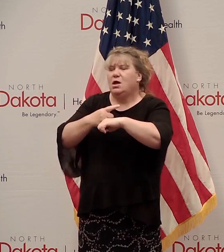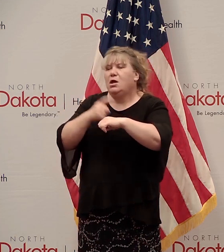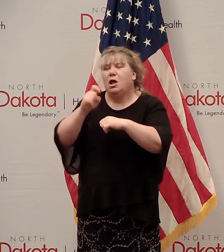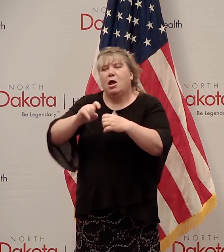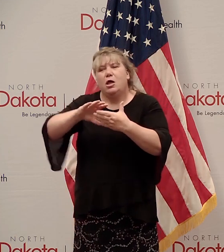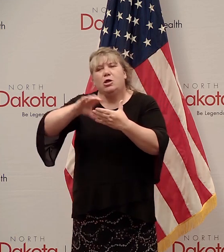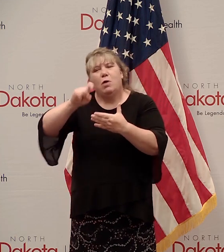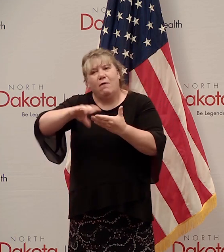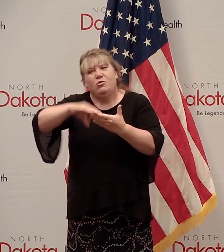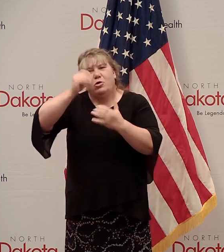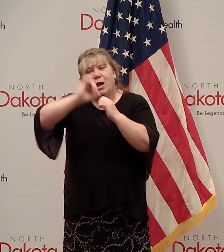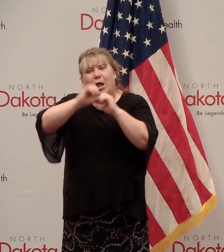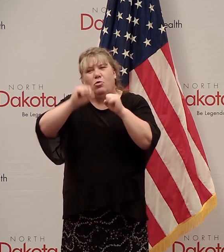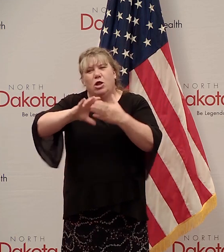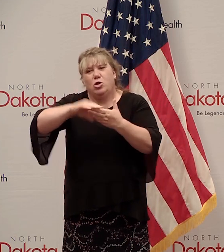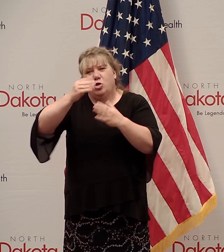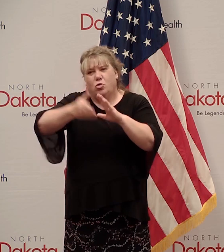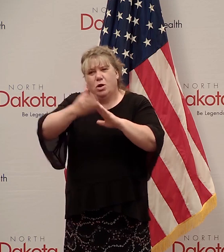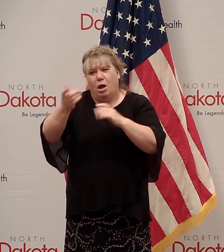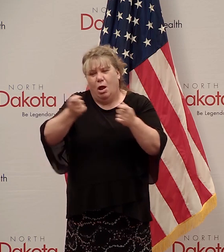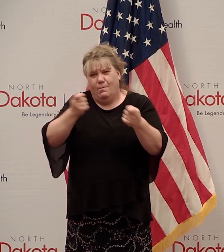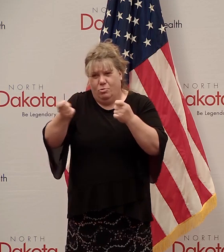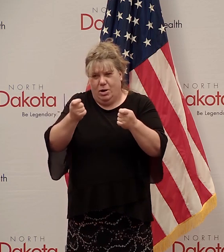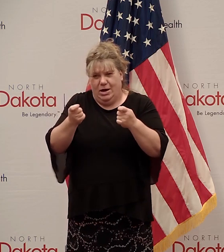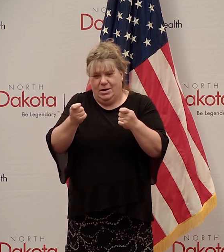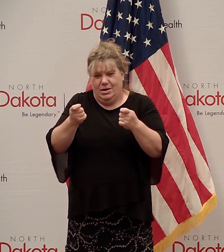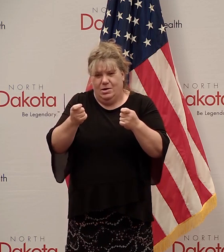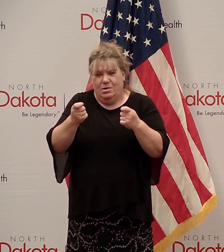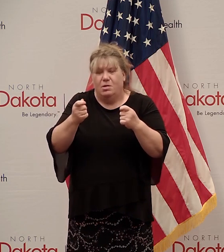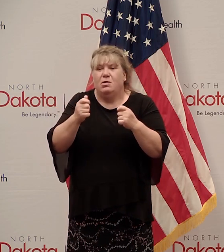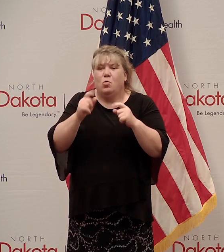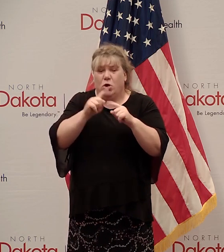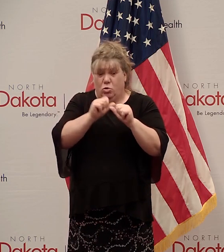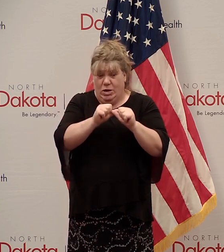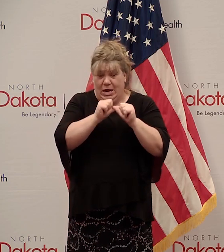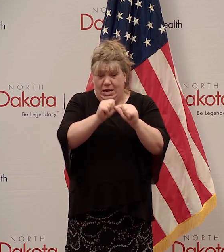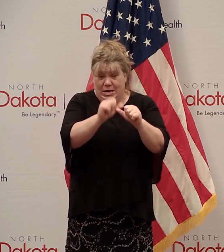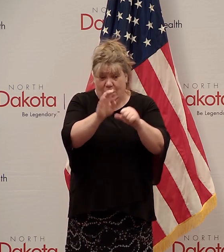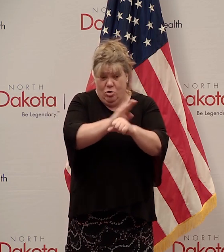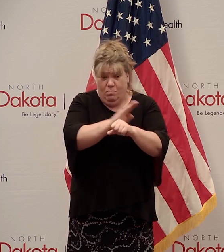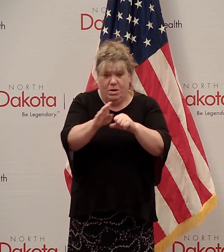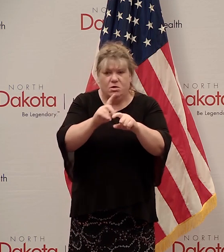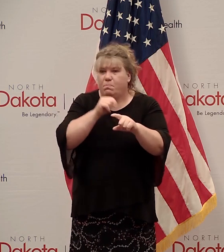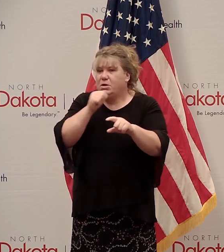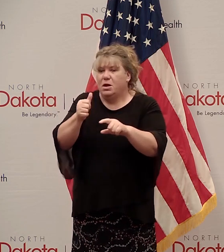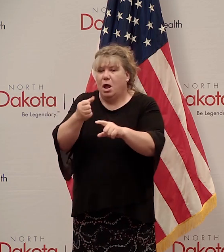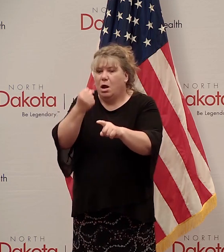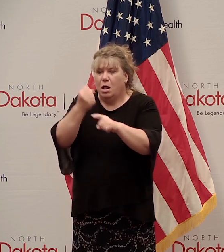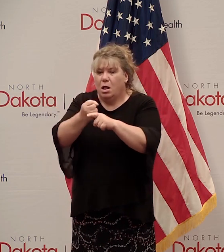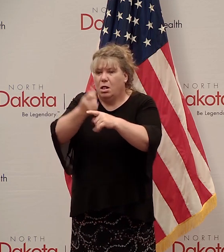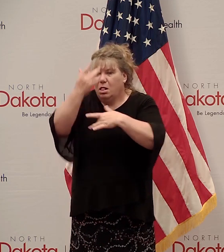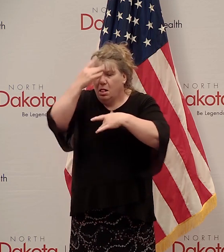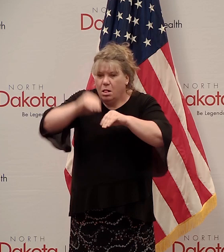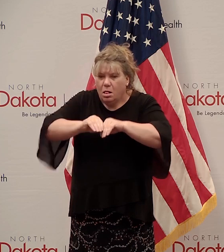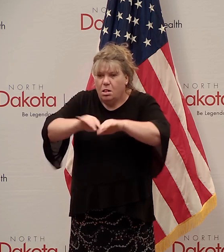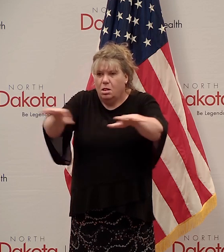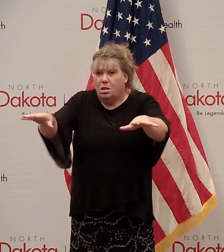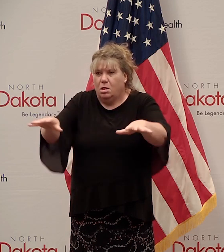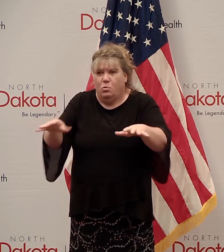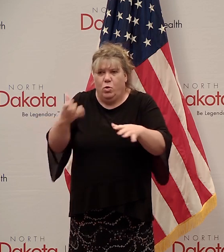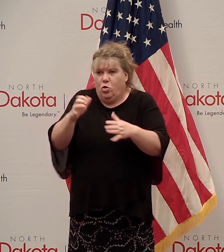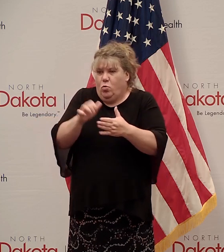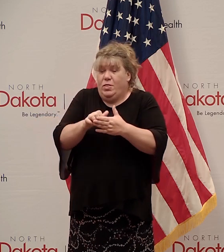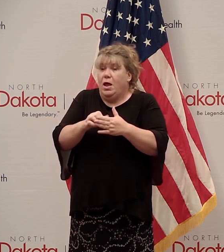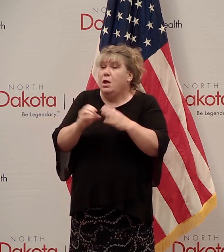operate under this under the situation in a way where you can sustain your business and not have an outbreak at your location? And and